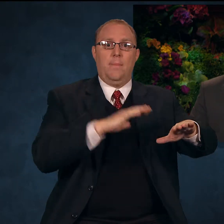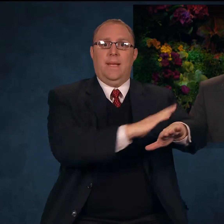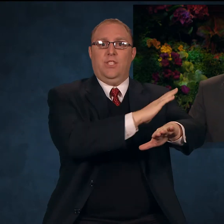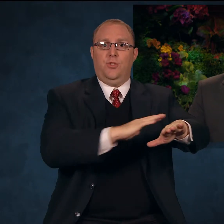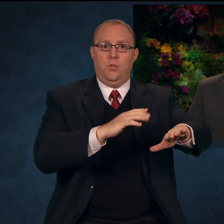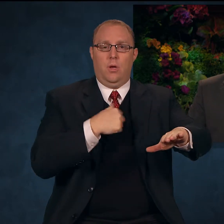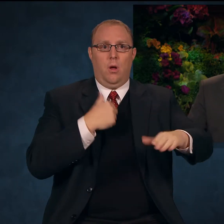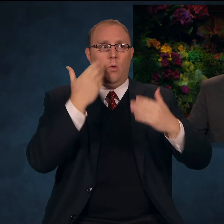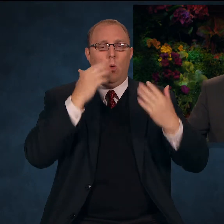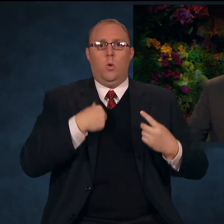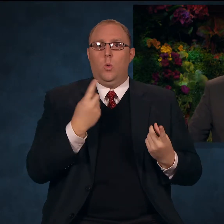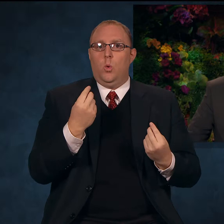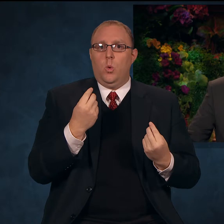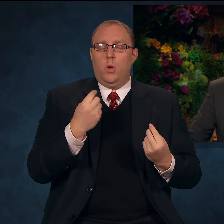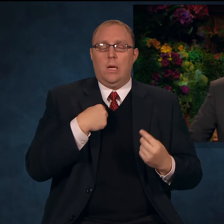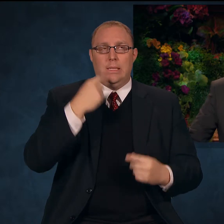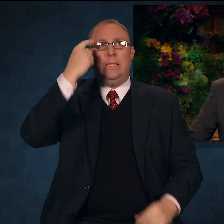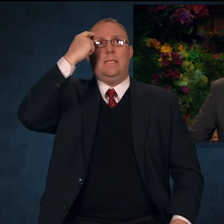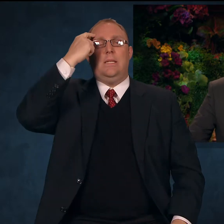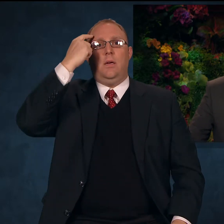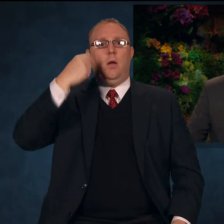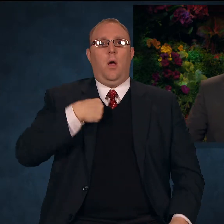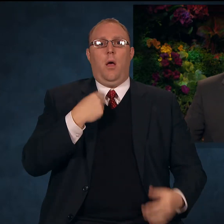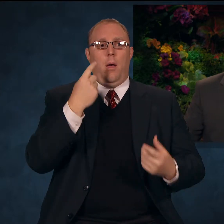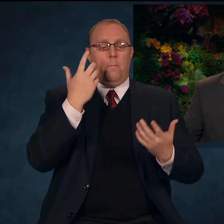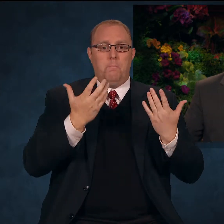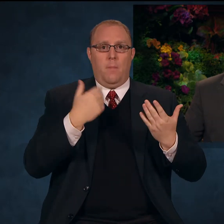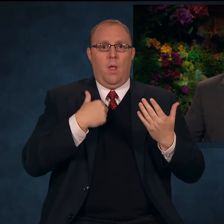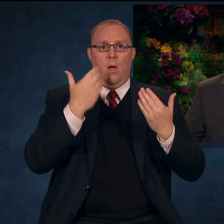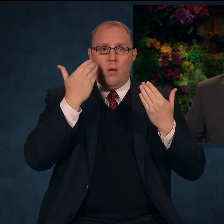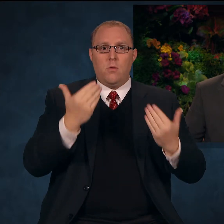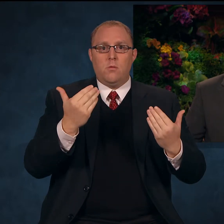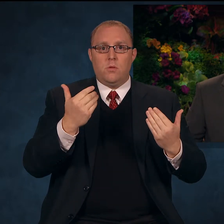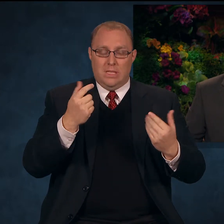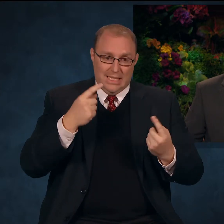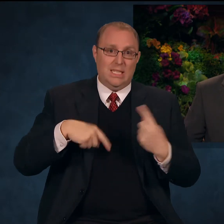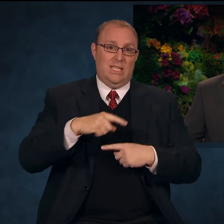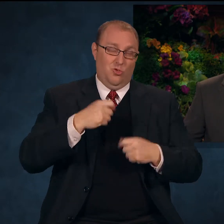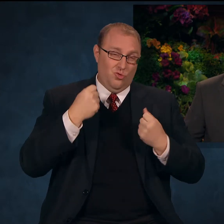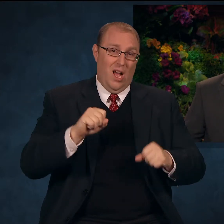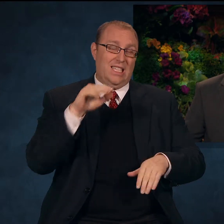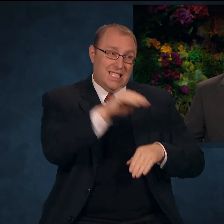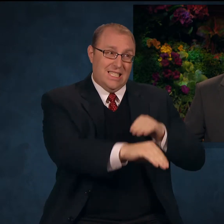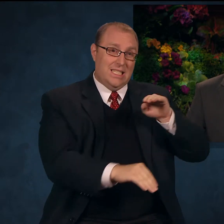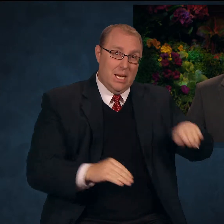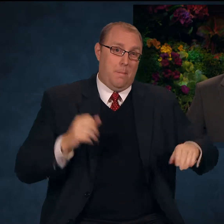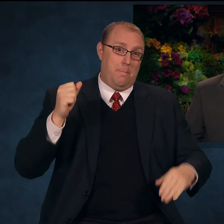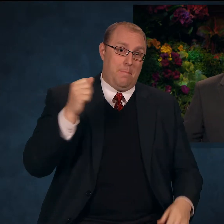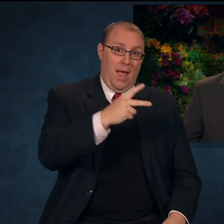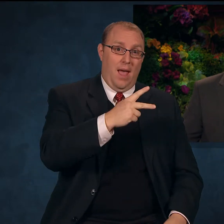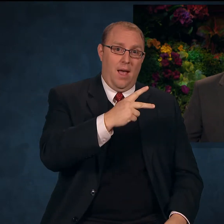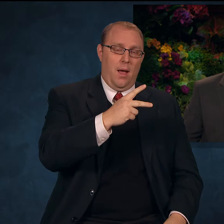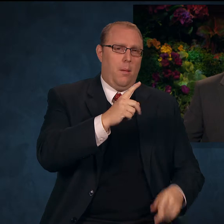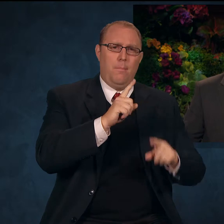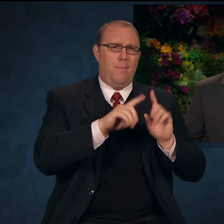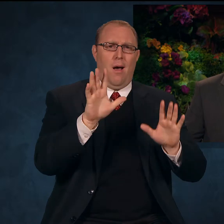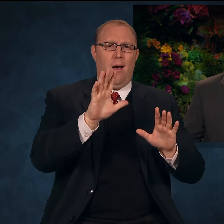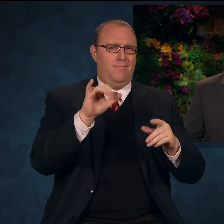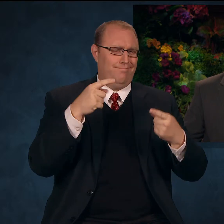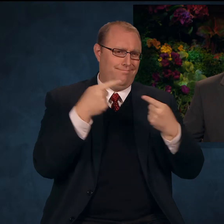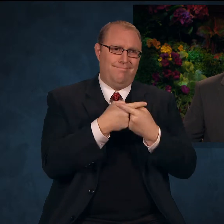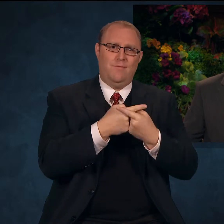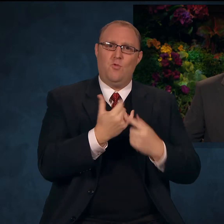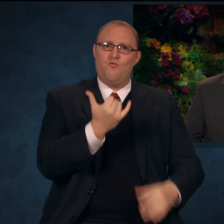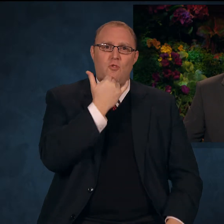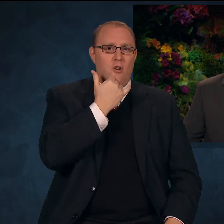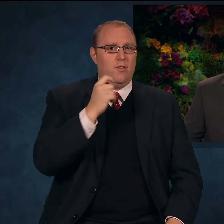The only thing I could think of was to turn around and swim back toward shore. That was exactly the wrong thing to